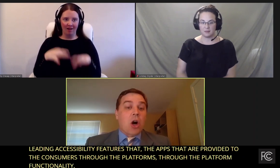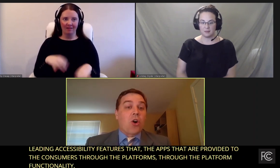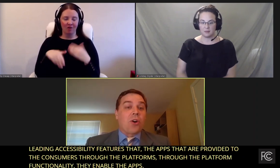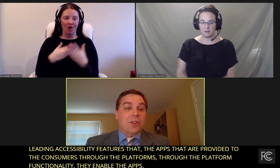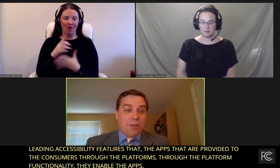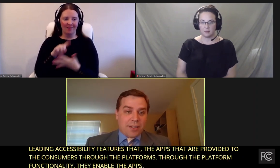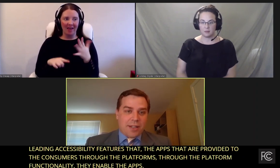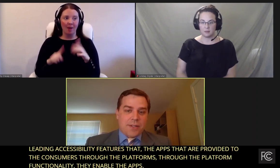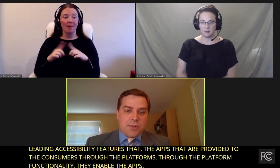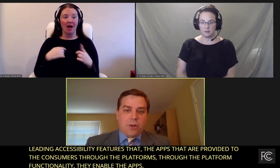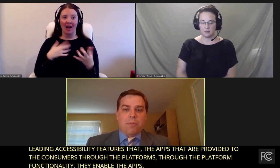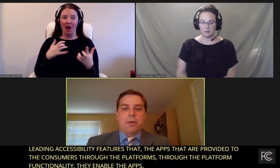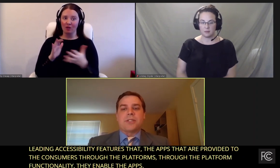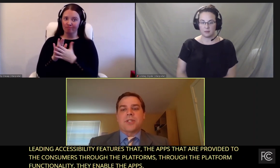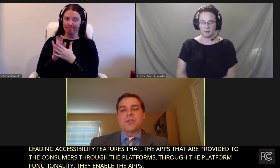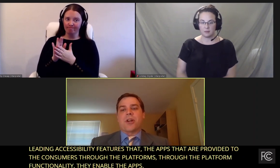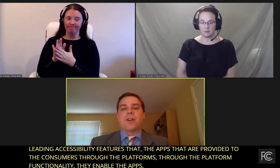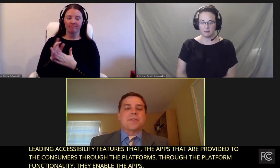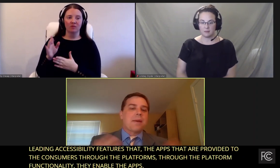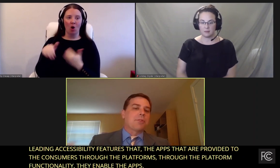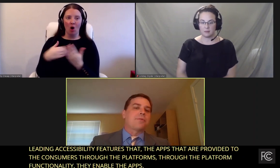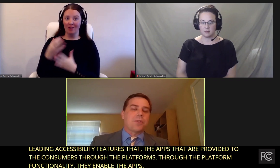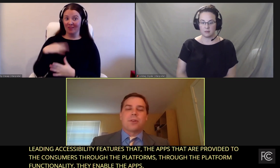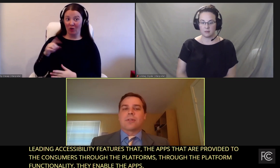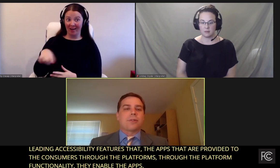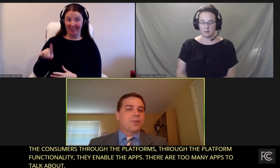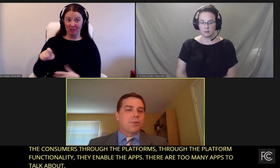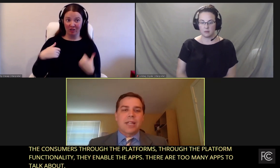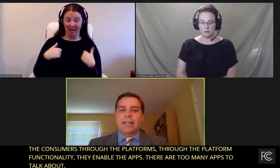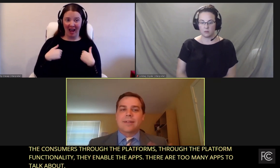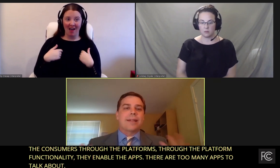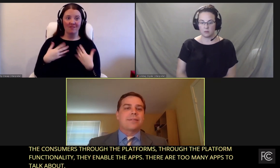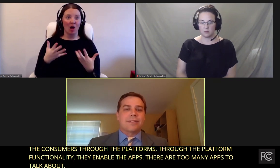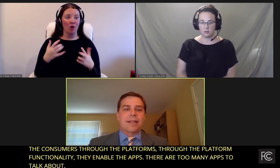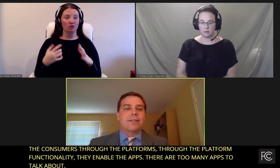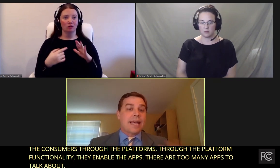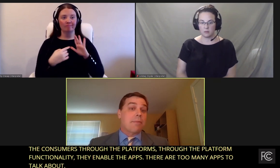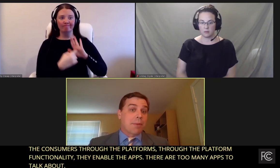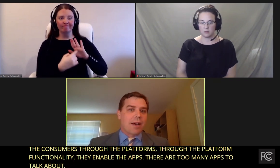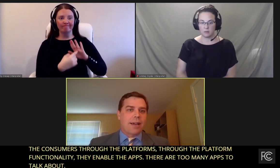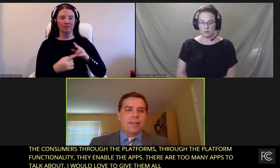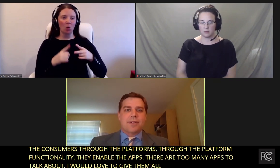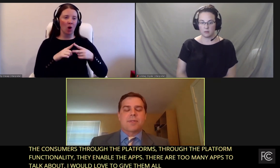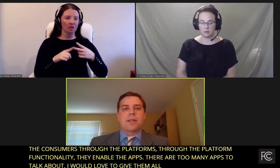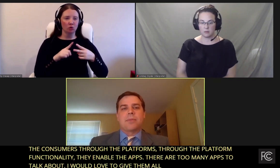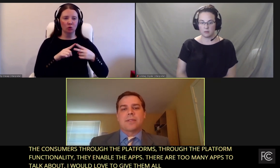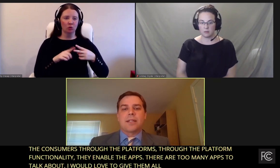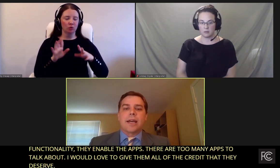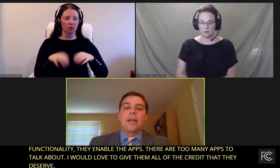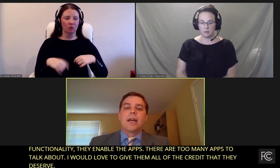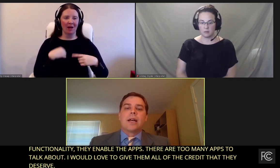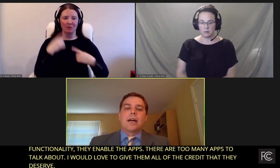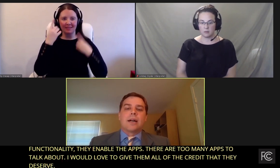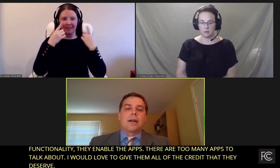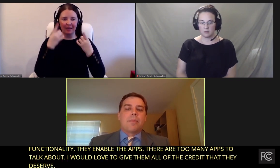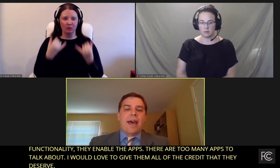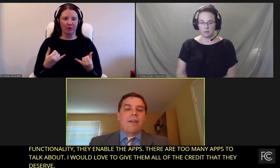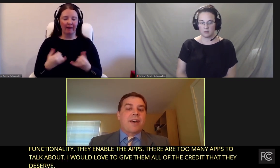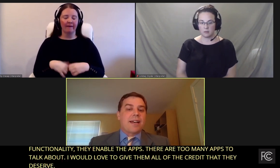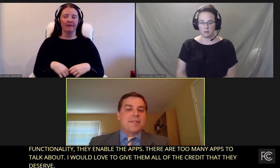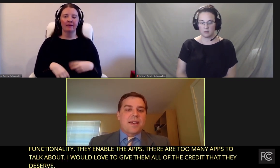I'd love to give them all the credit they deserve. But just to share an example or two that came to mind as I was thinking about today.